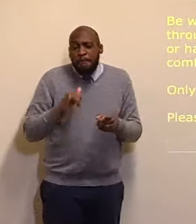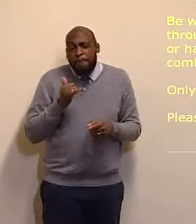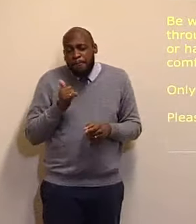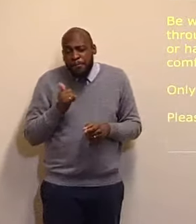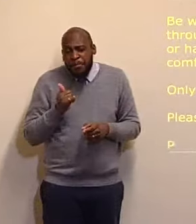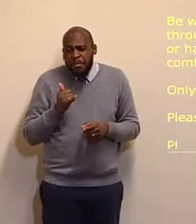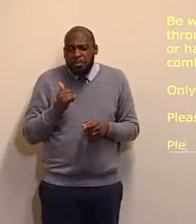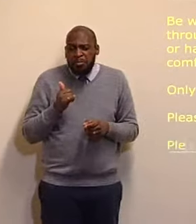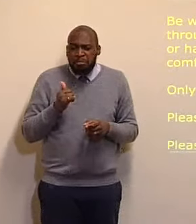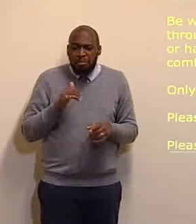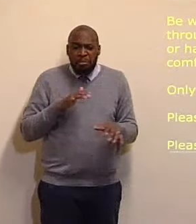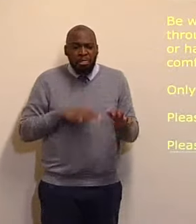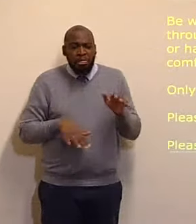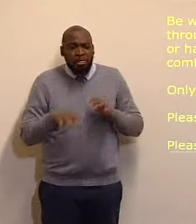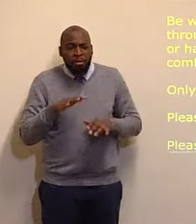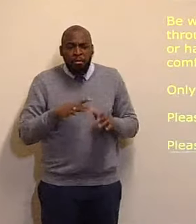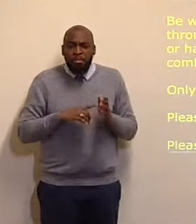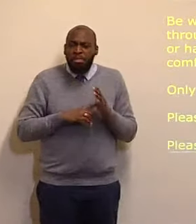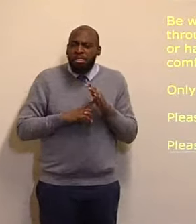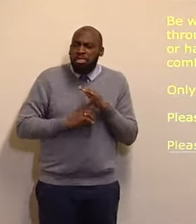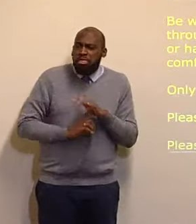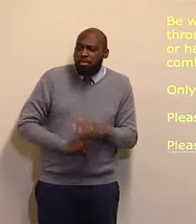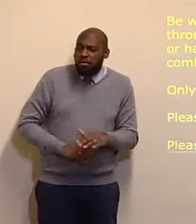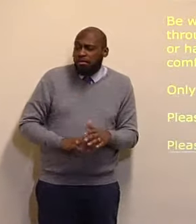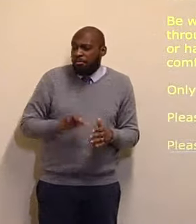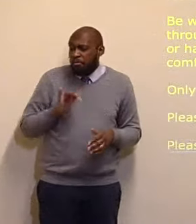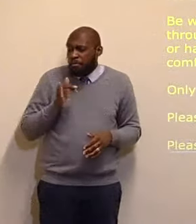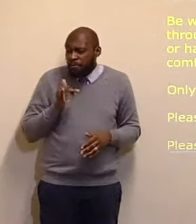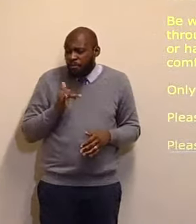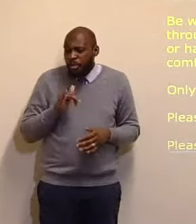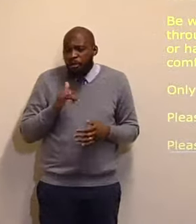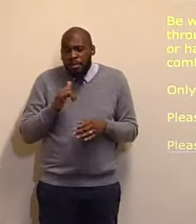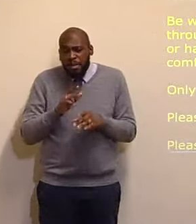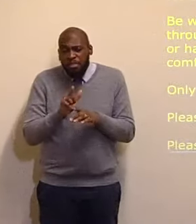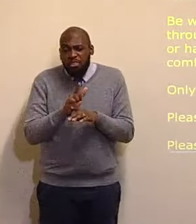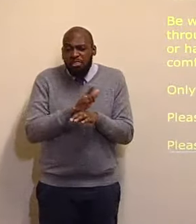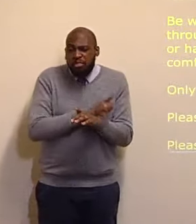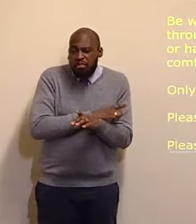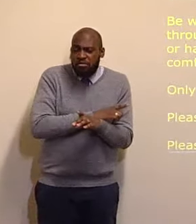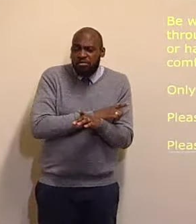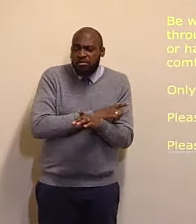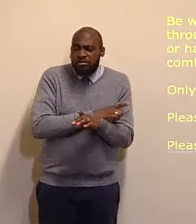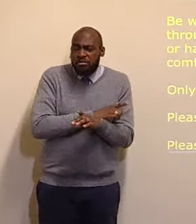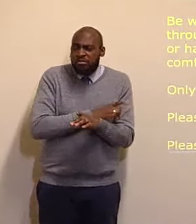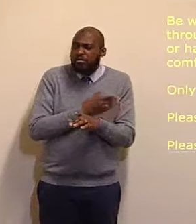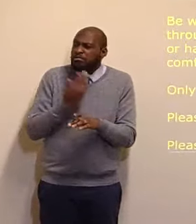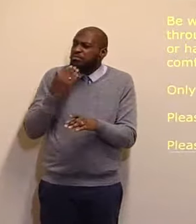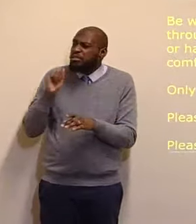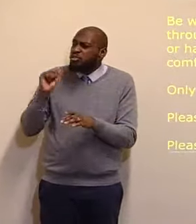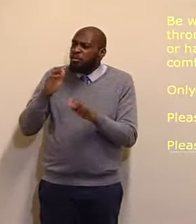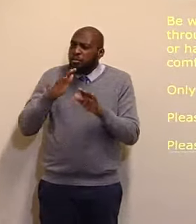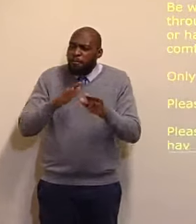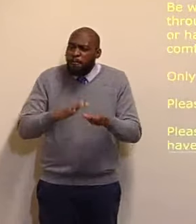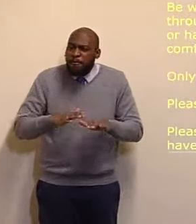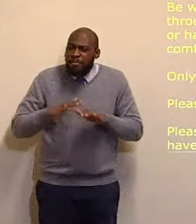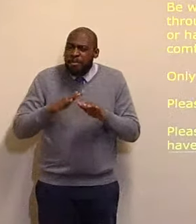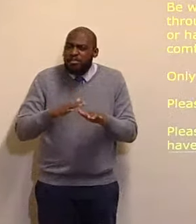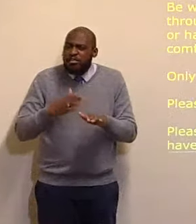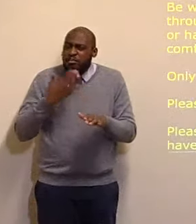downcast. O Lord, maybe even, we have backslidden, and in thy mercy, thou has quickened us, this morning, to come,